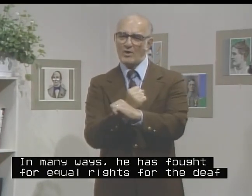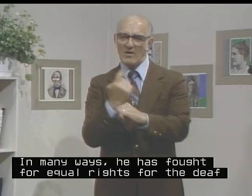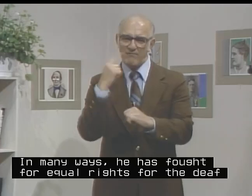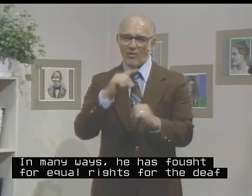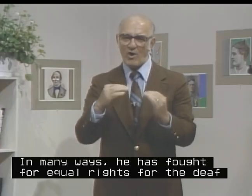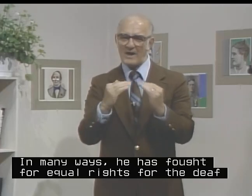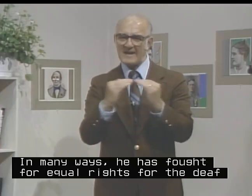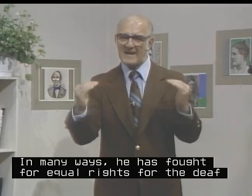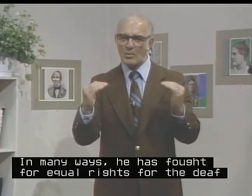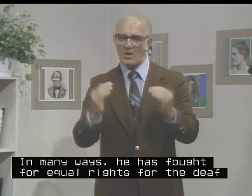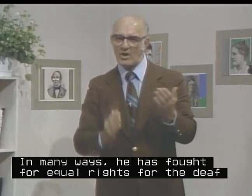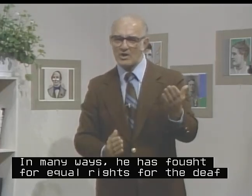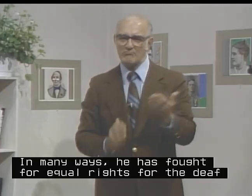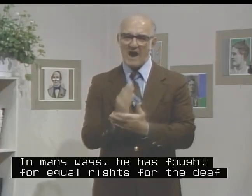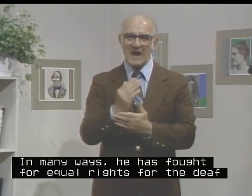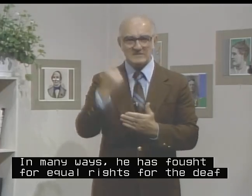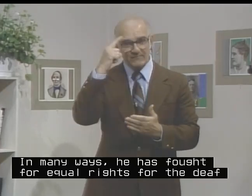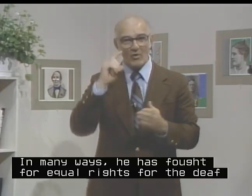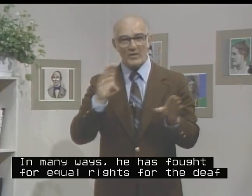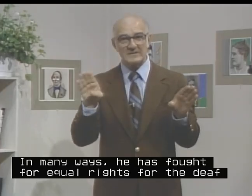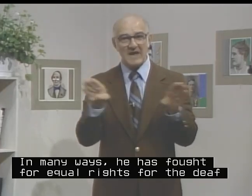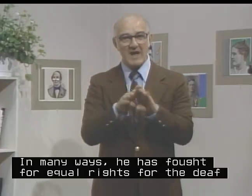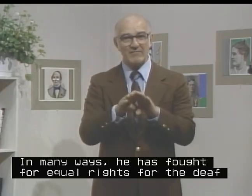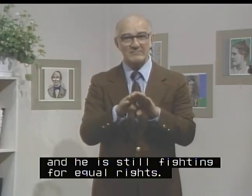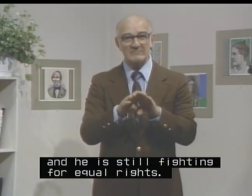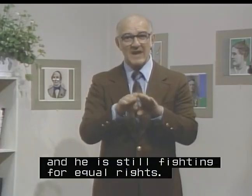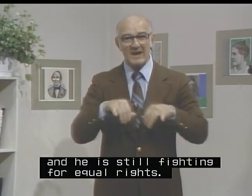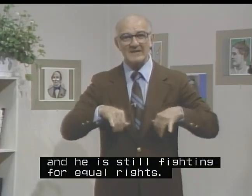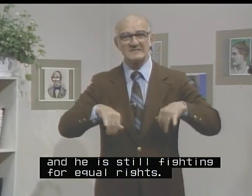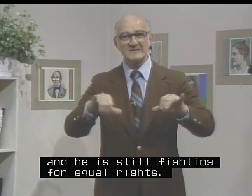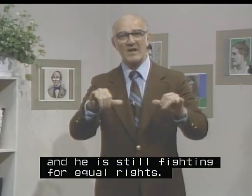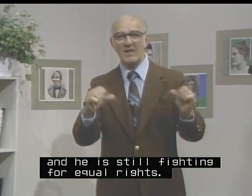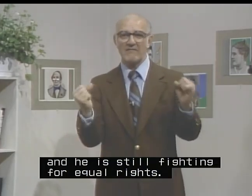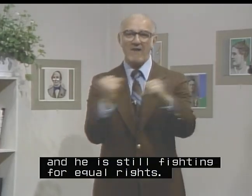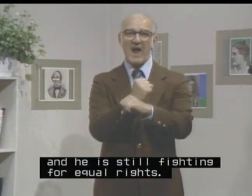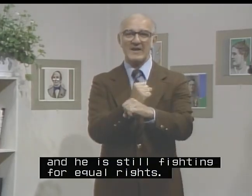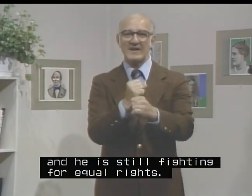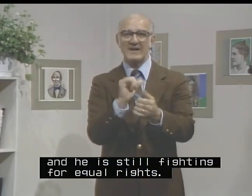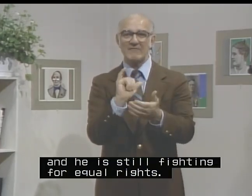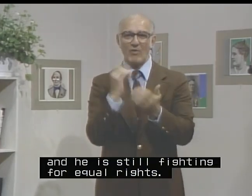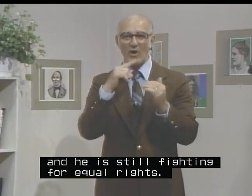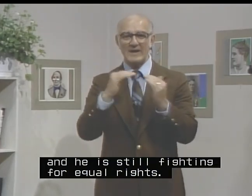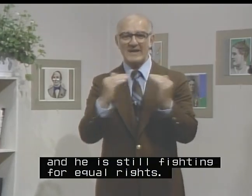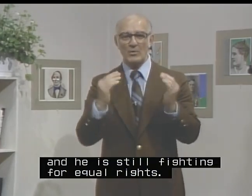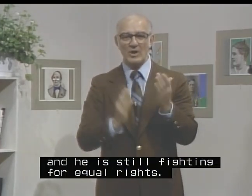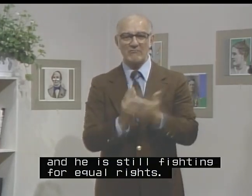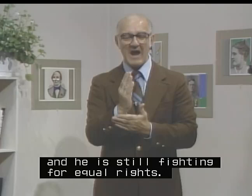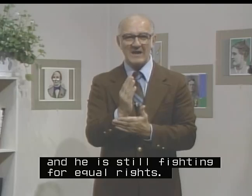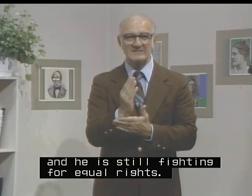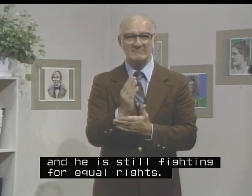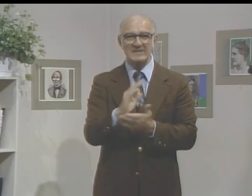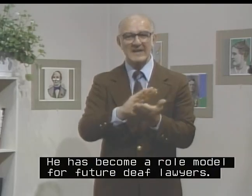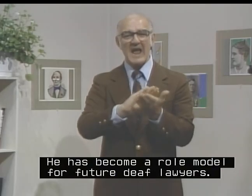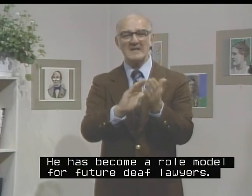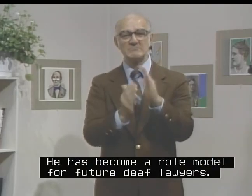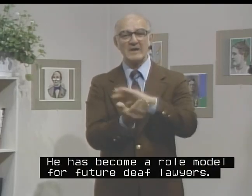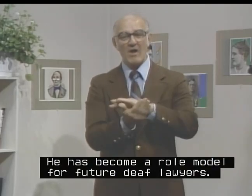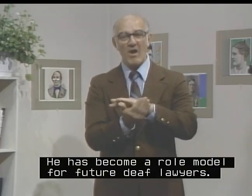for equal rights for the deaf. And he is still fighting for equal rights. He has become